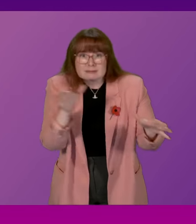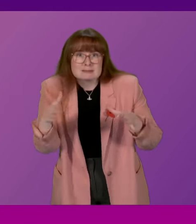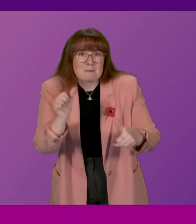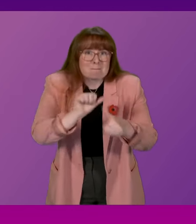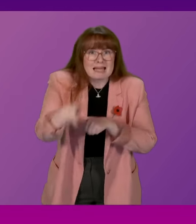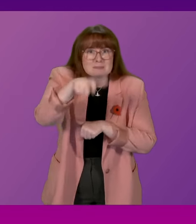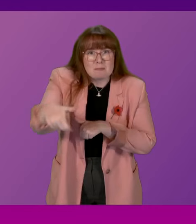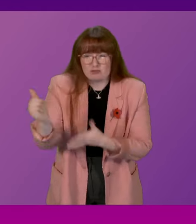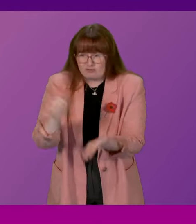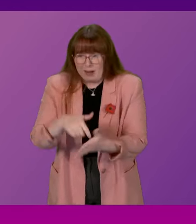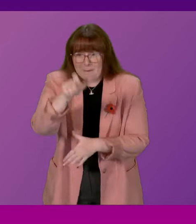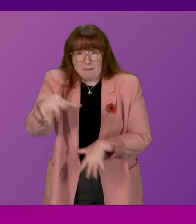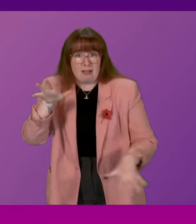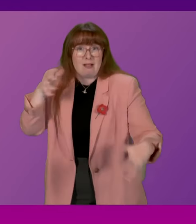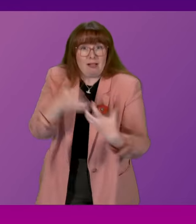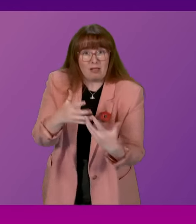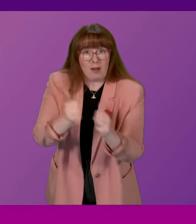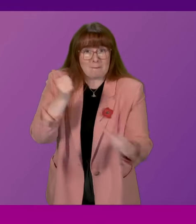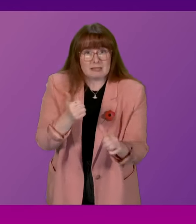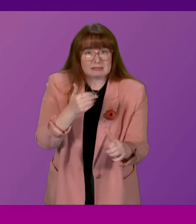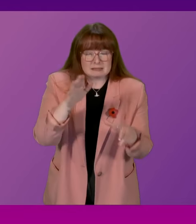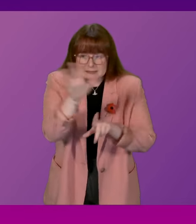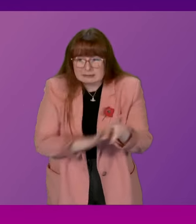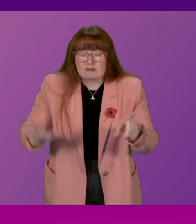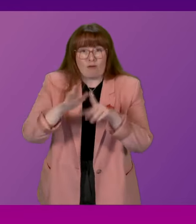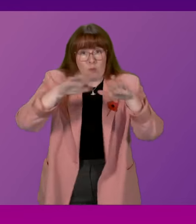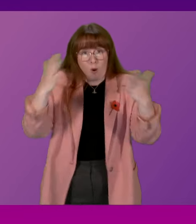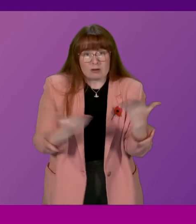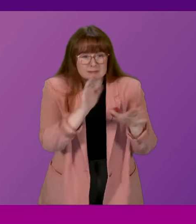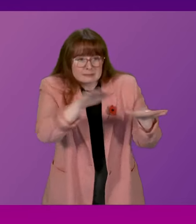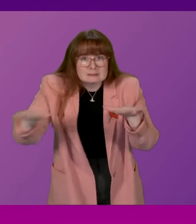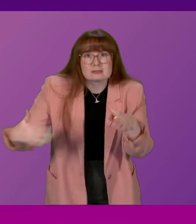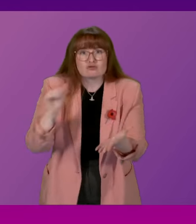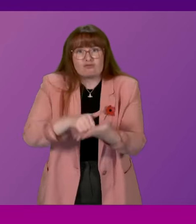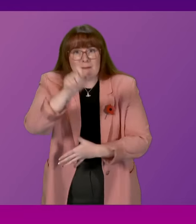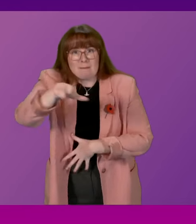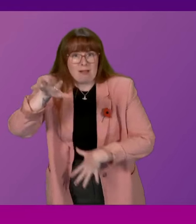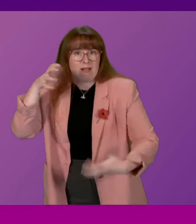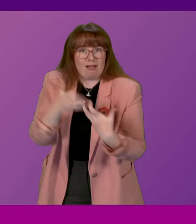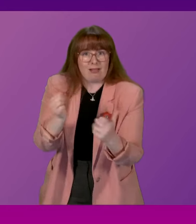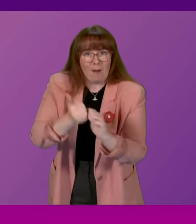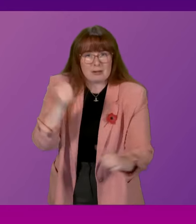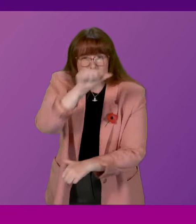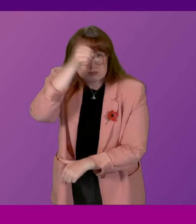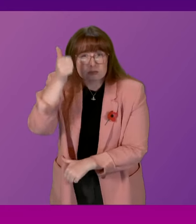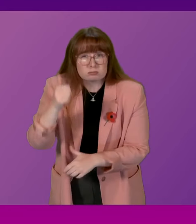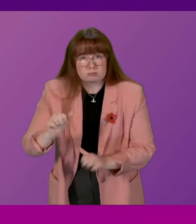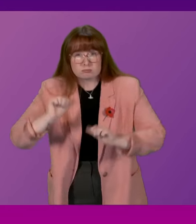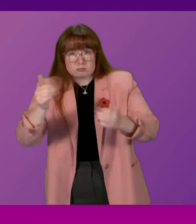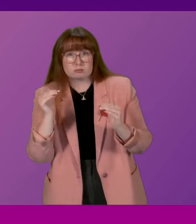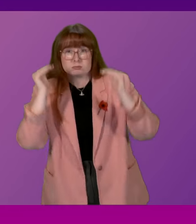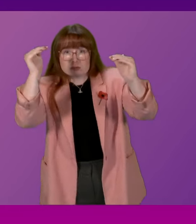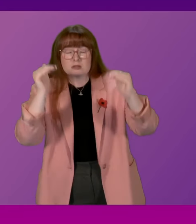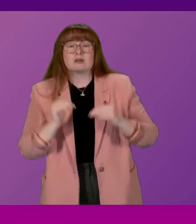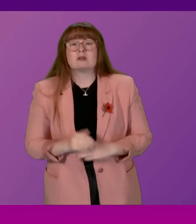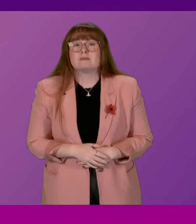right across the country, and indeed right across the world. But these remunerations, when it comes to the bonus element of